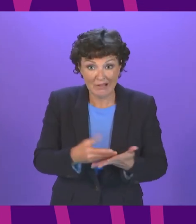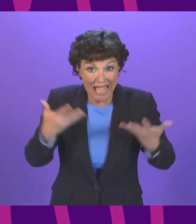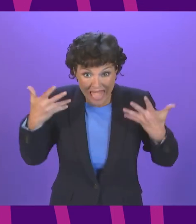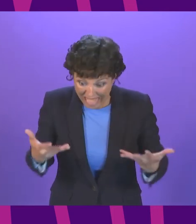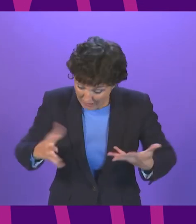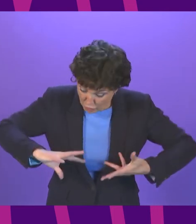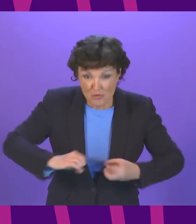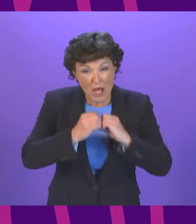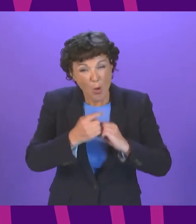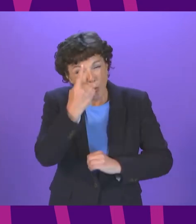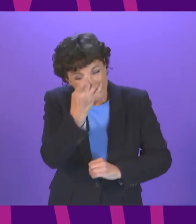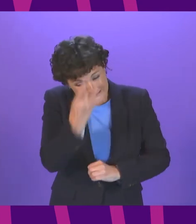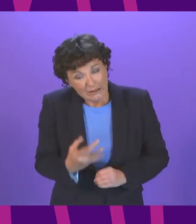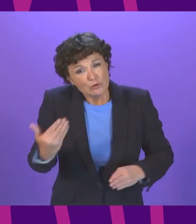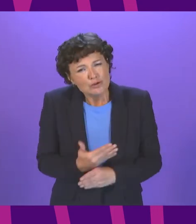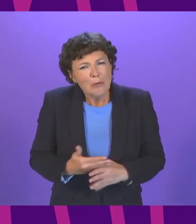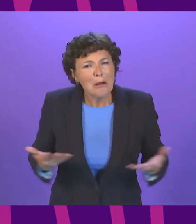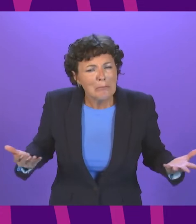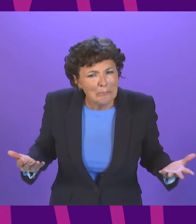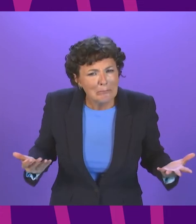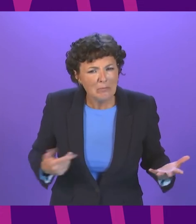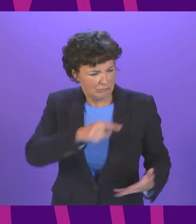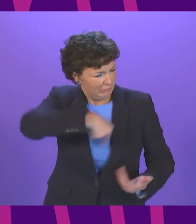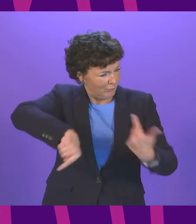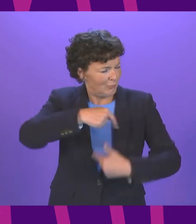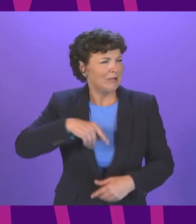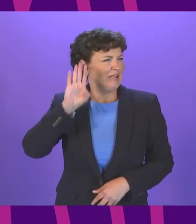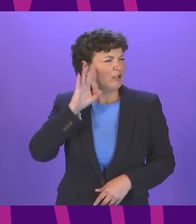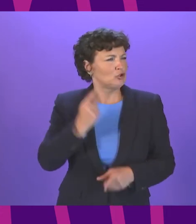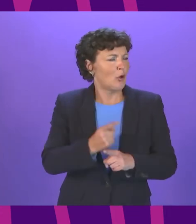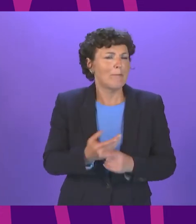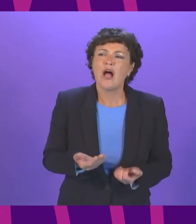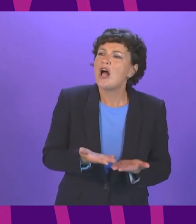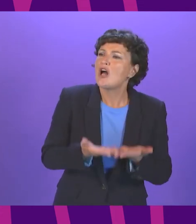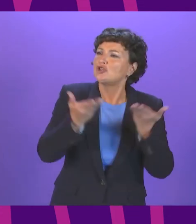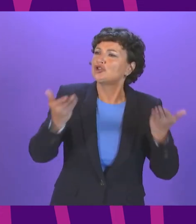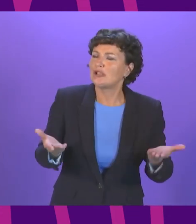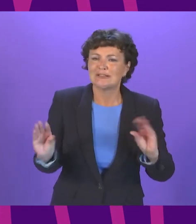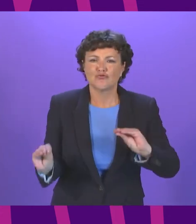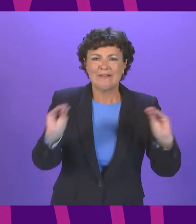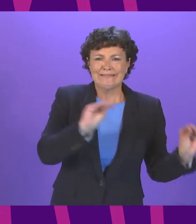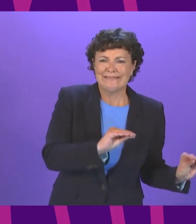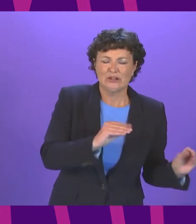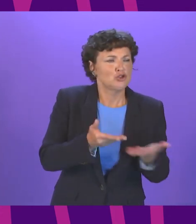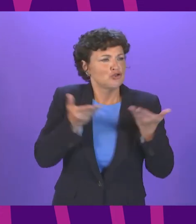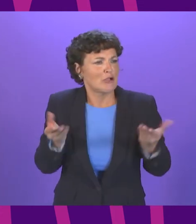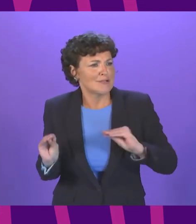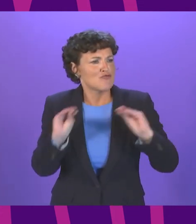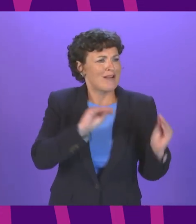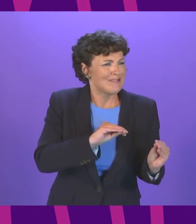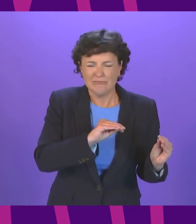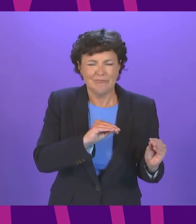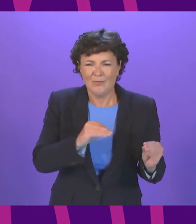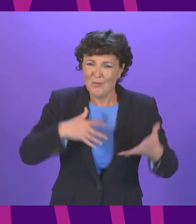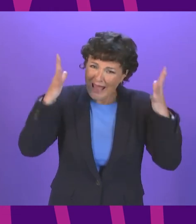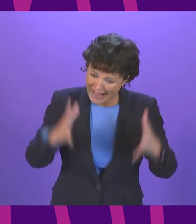create a single job now we keep hearing about a just transition but unless we act right now we won't get in the buy-in